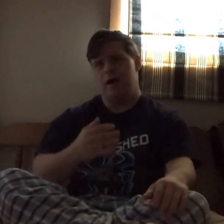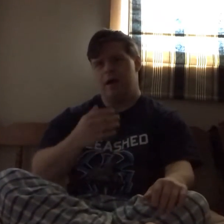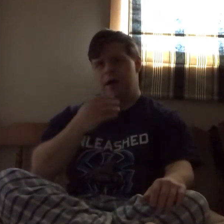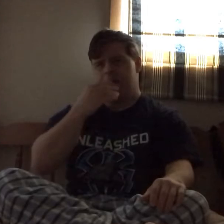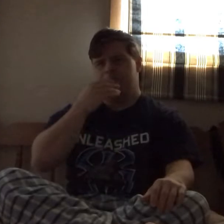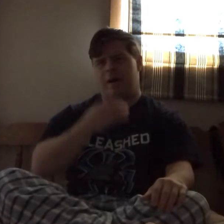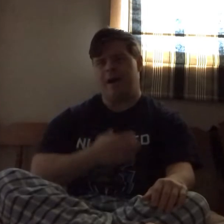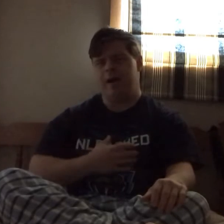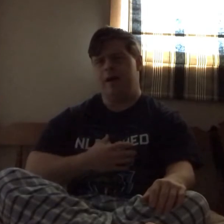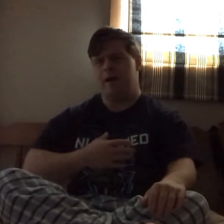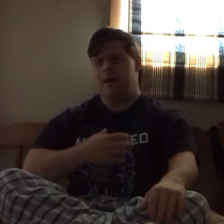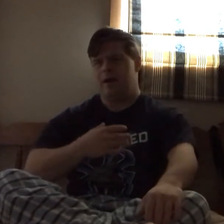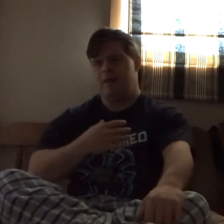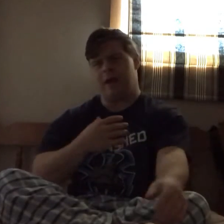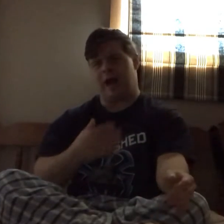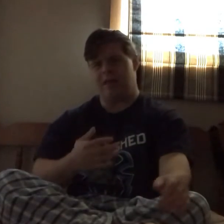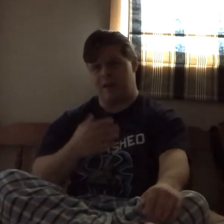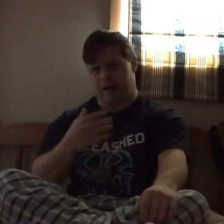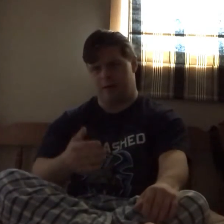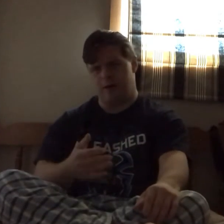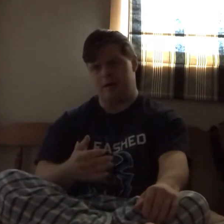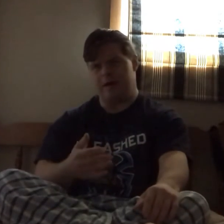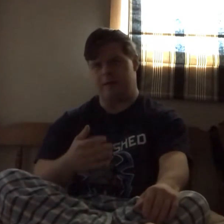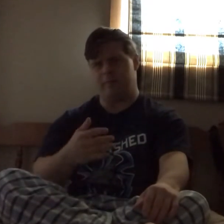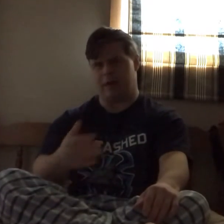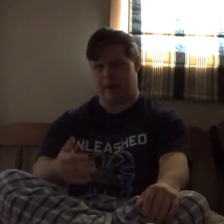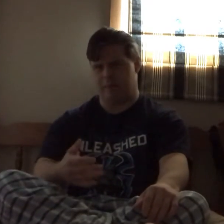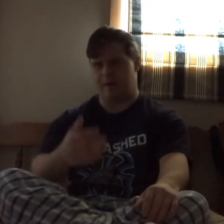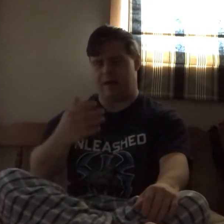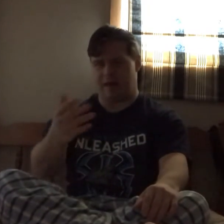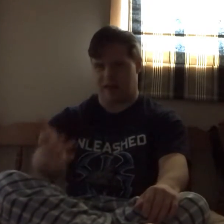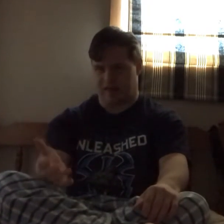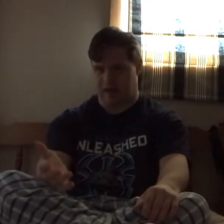the last letter in my name is a C.